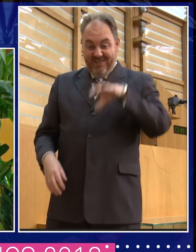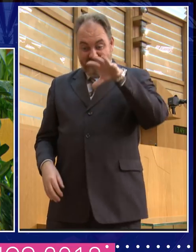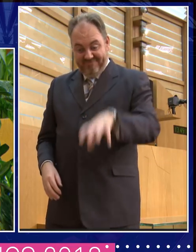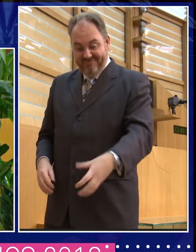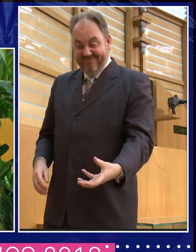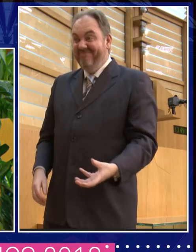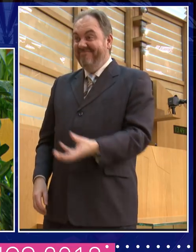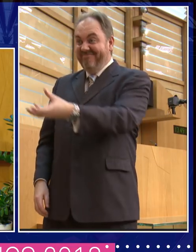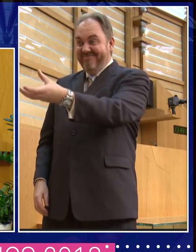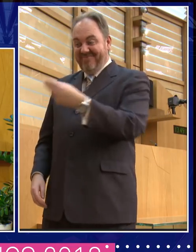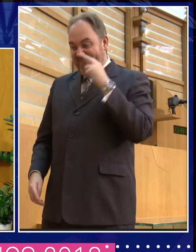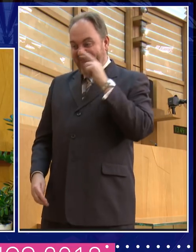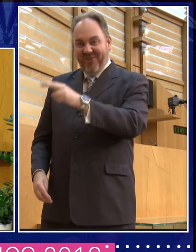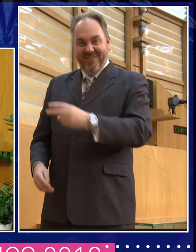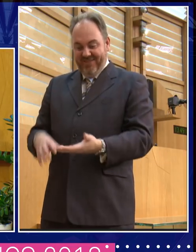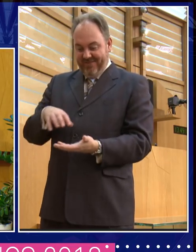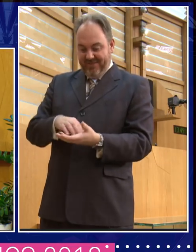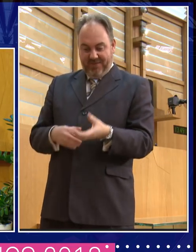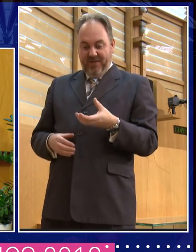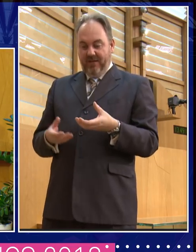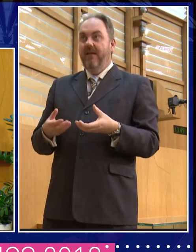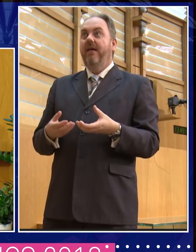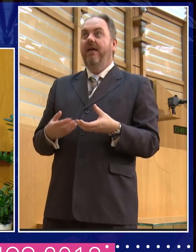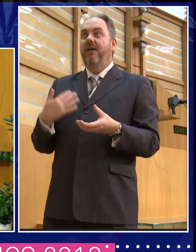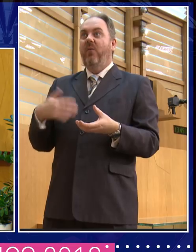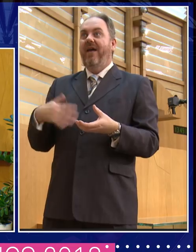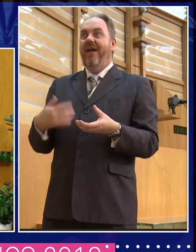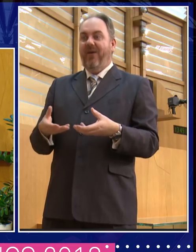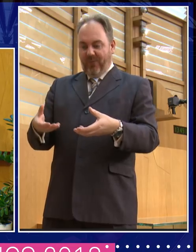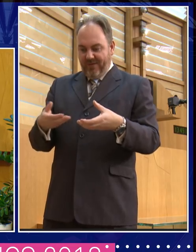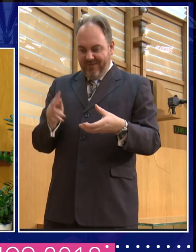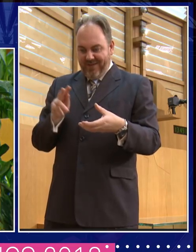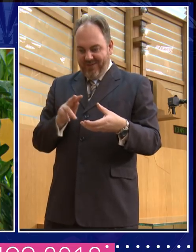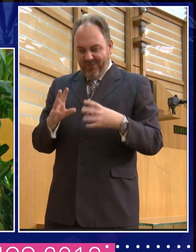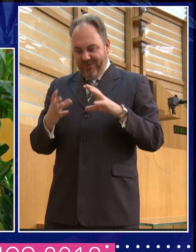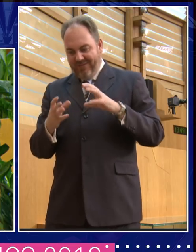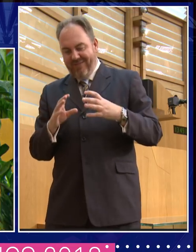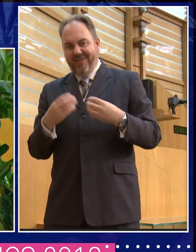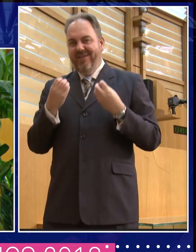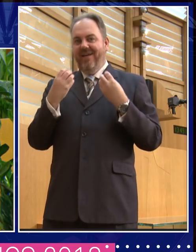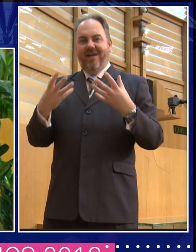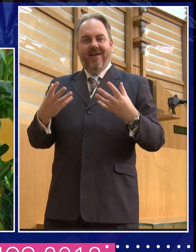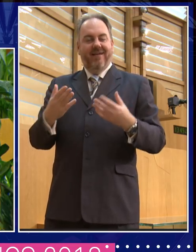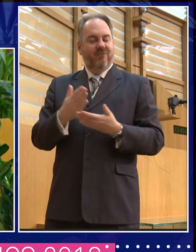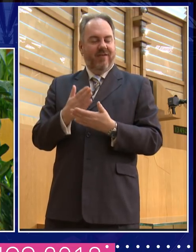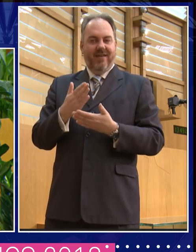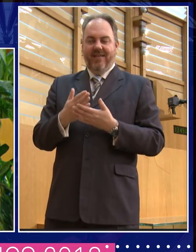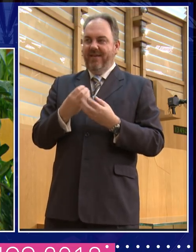out of the case and put it right in front of me. And what I think was amazing about that was,